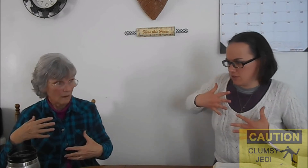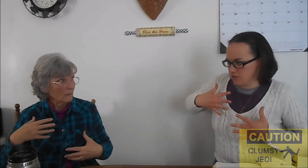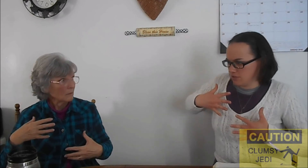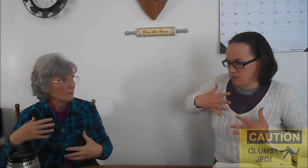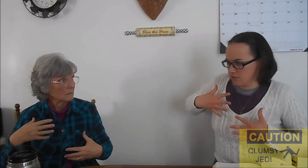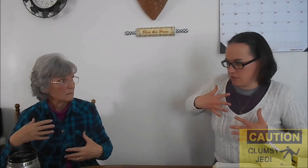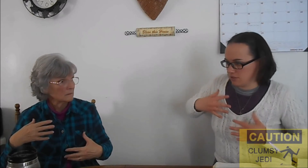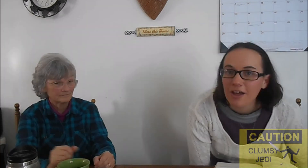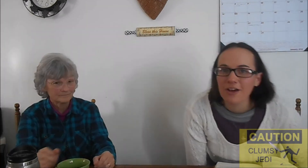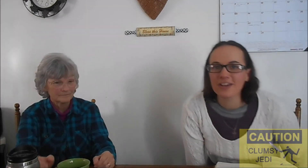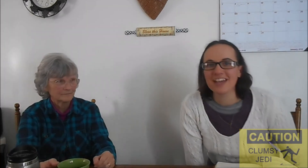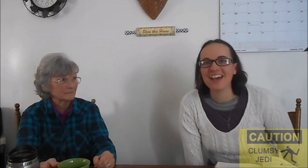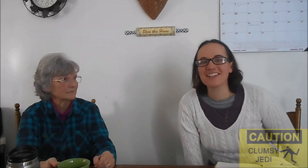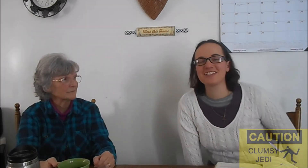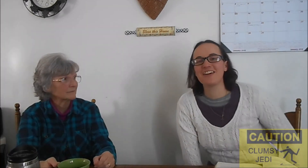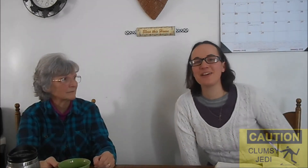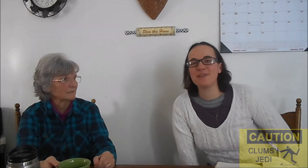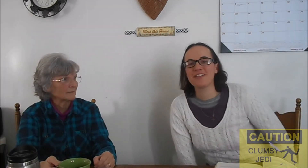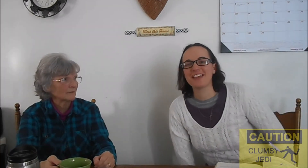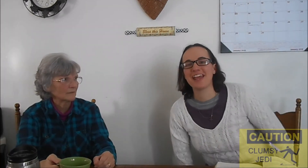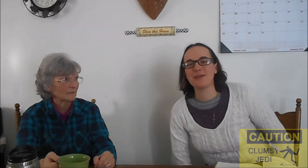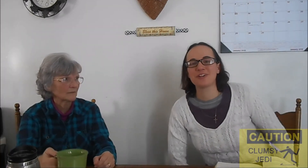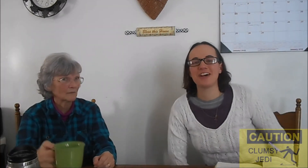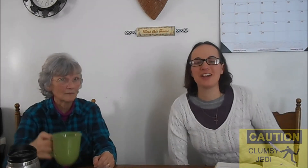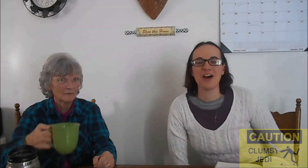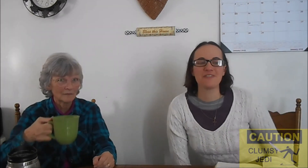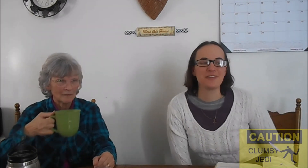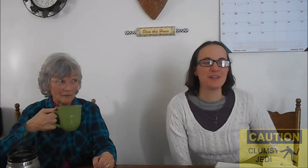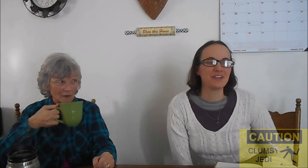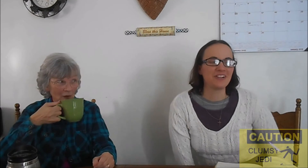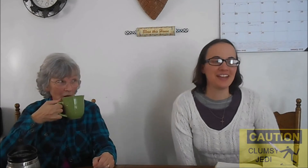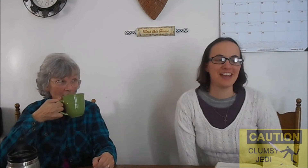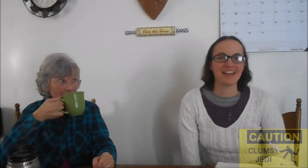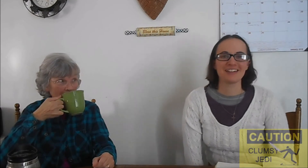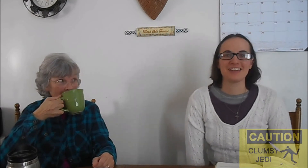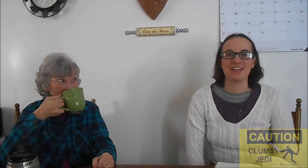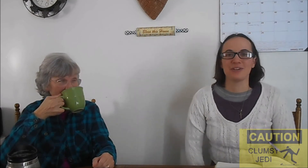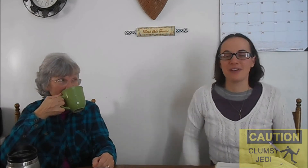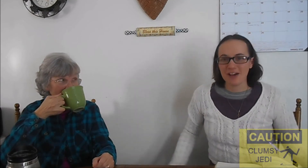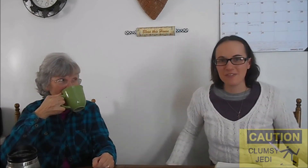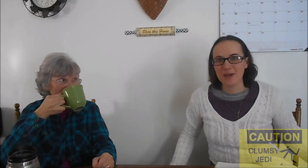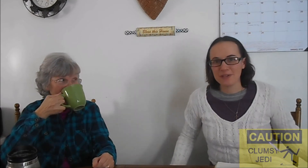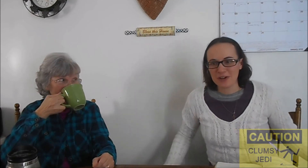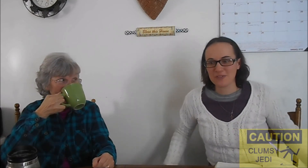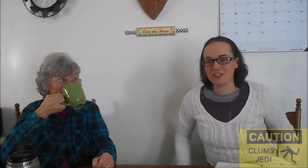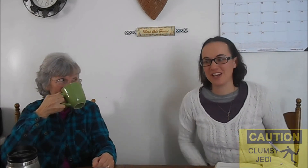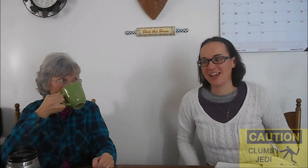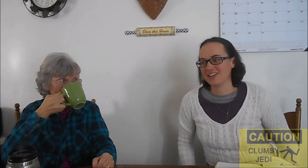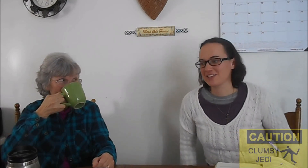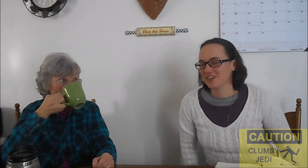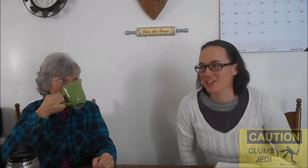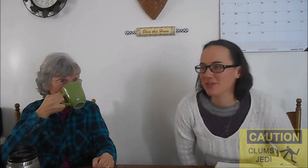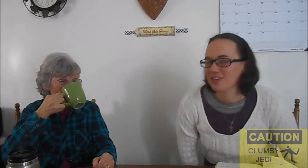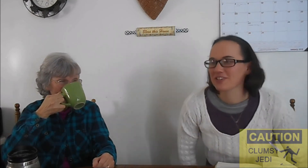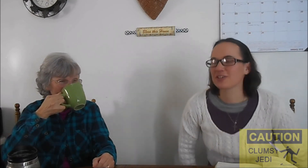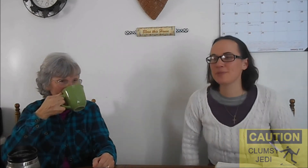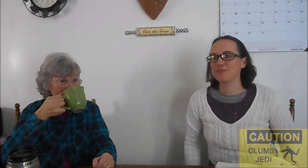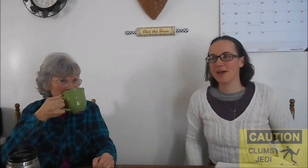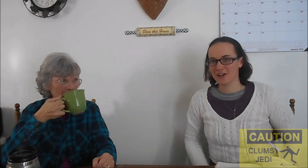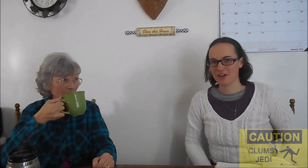Oh. Okay, guys. Sorry about the camera cutting off in the middle. And... We got family over today. So that's why there's a little bit of background